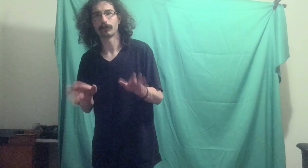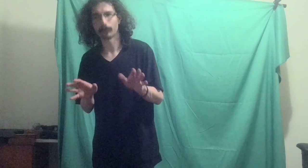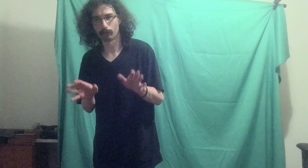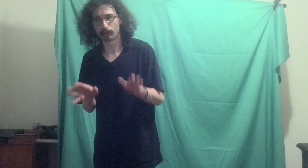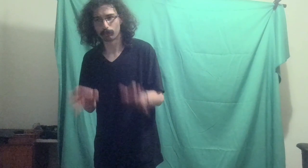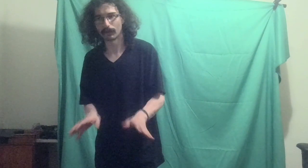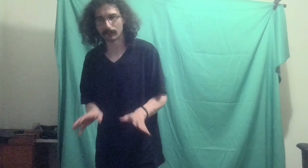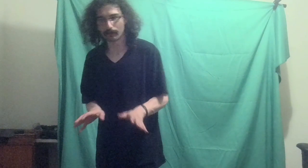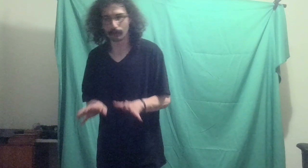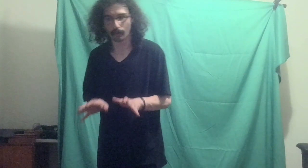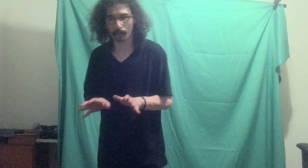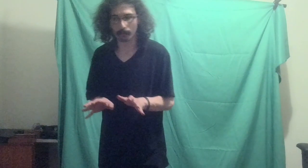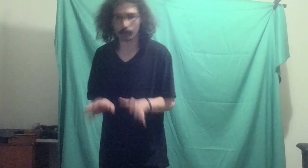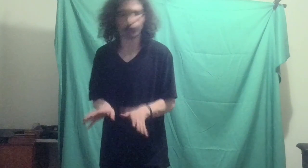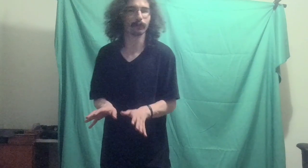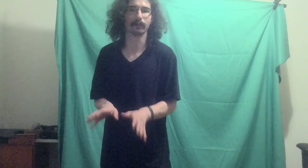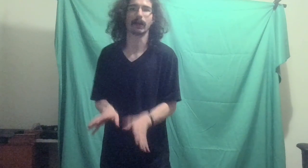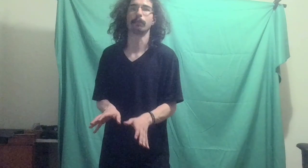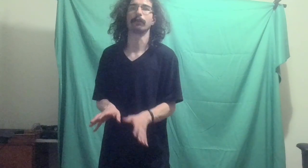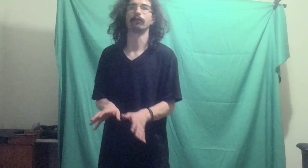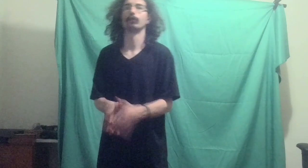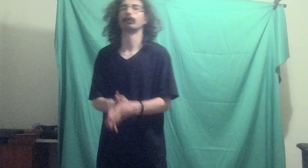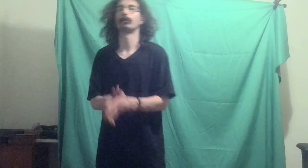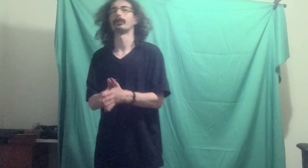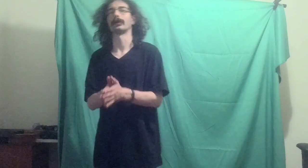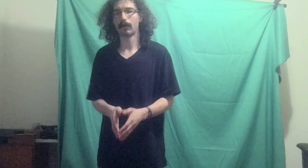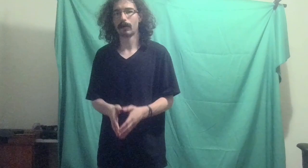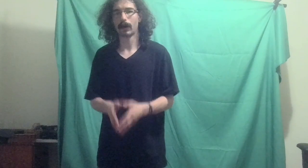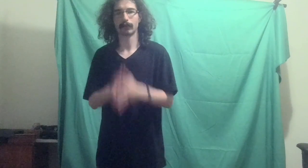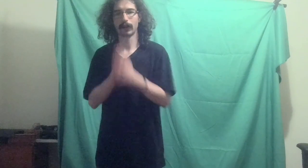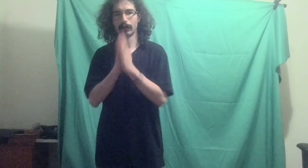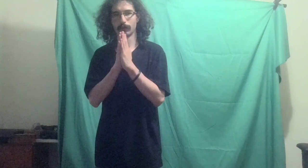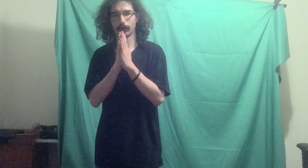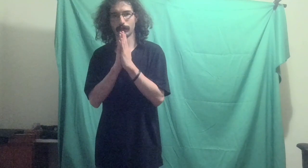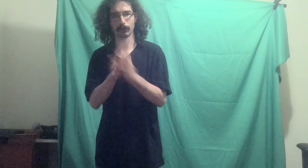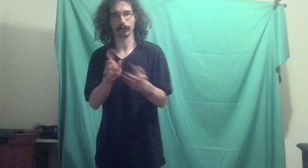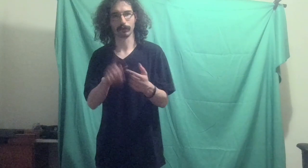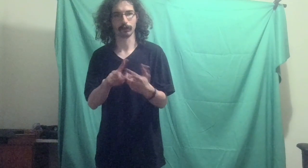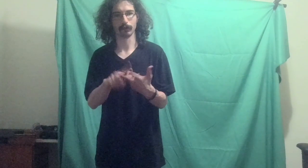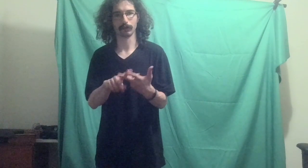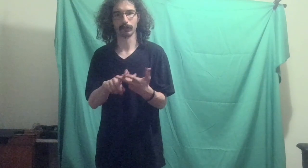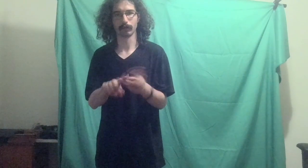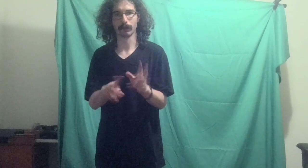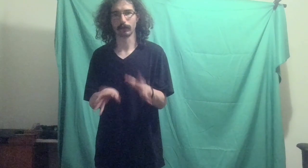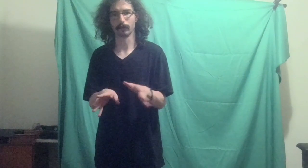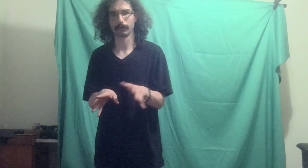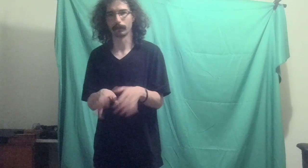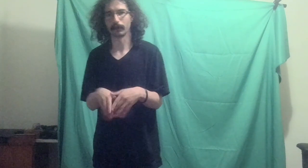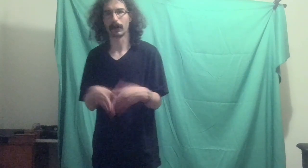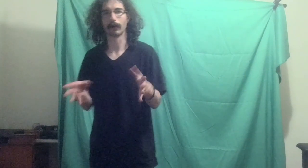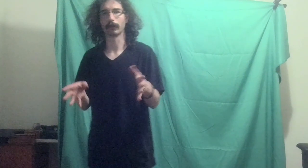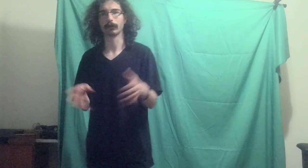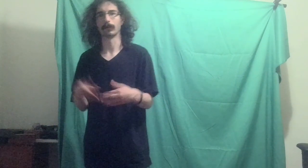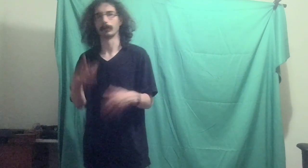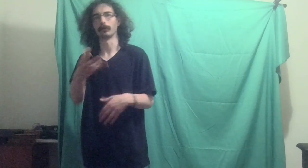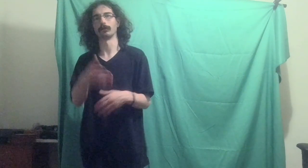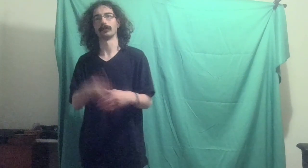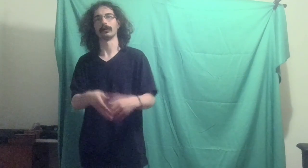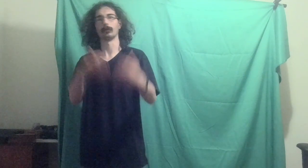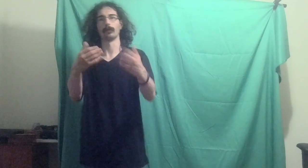even cooler happened, where, actually, I don't know if this was year two or year three. I don't remember. I'm not looking at my YouTube channel while